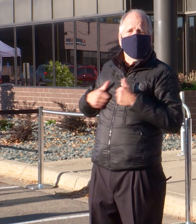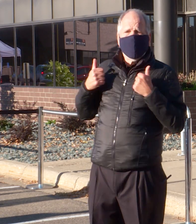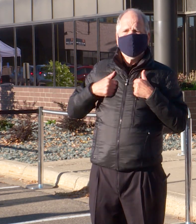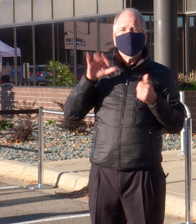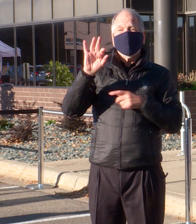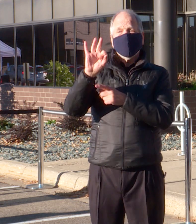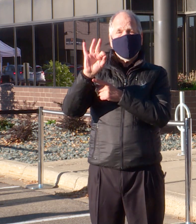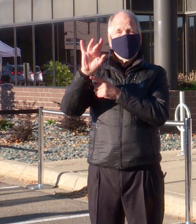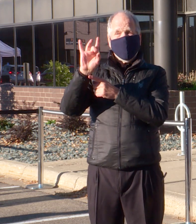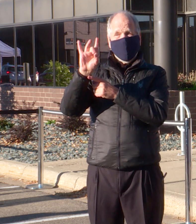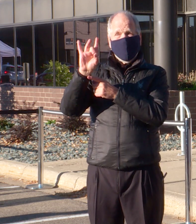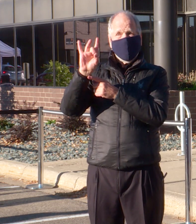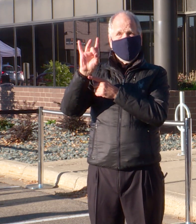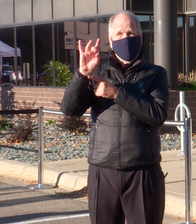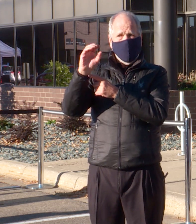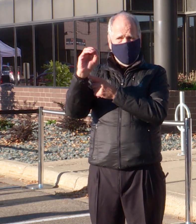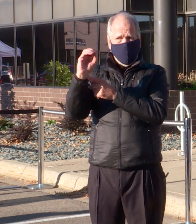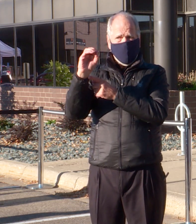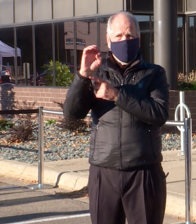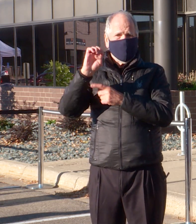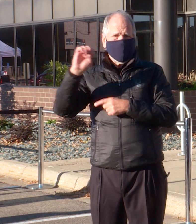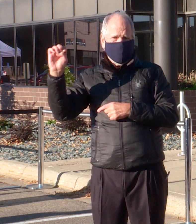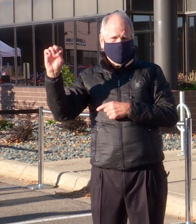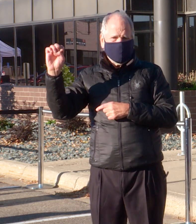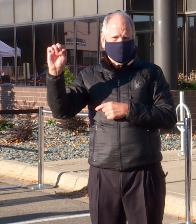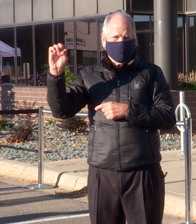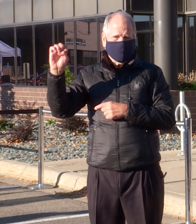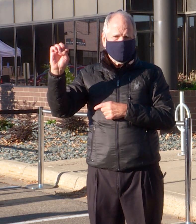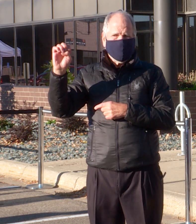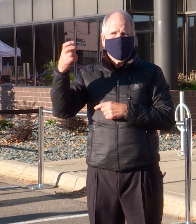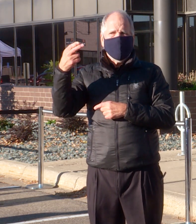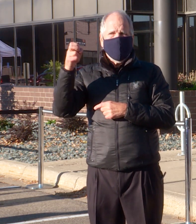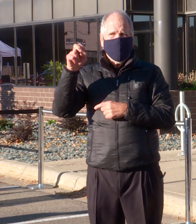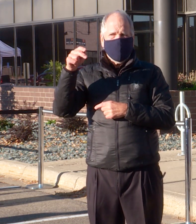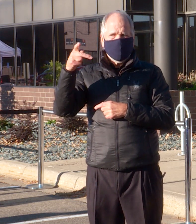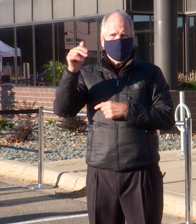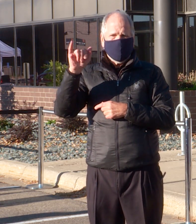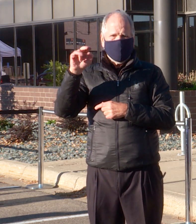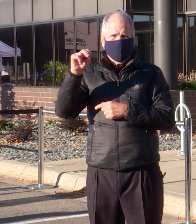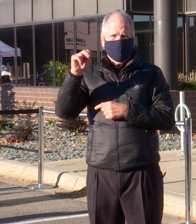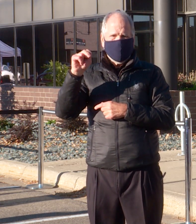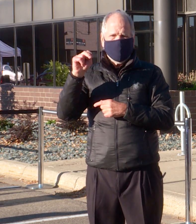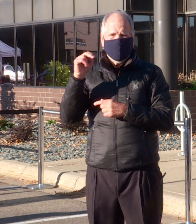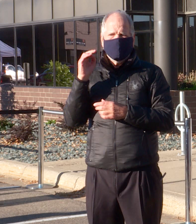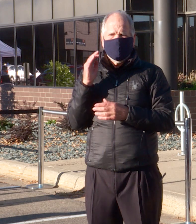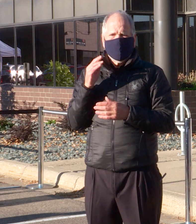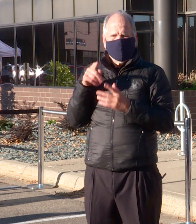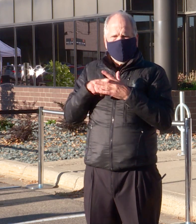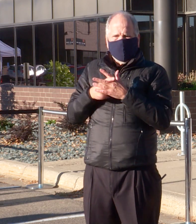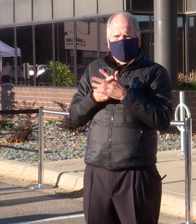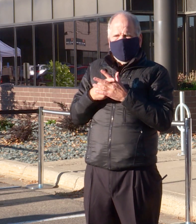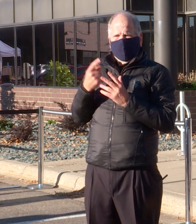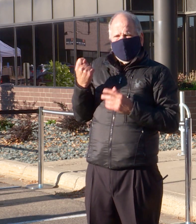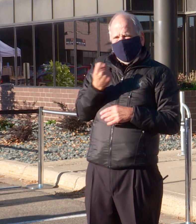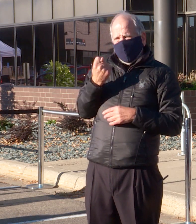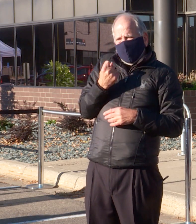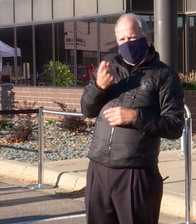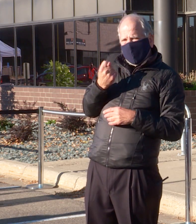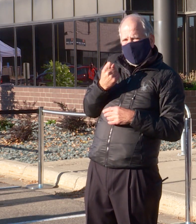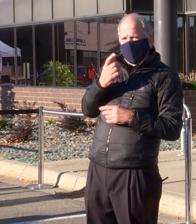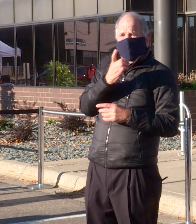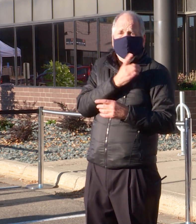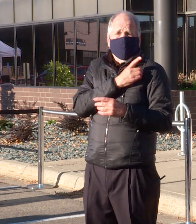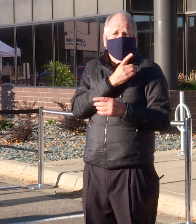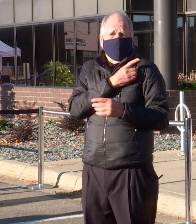it here. As of Tuesday, we opened up the Minneapolis Convention Center as an